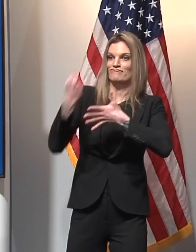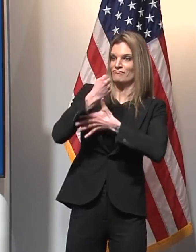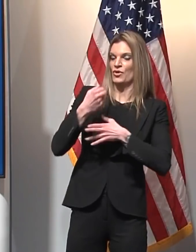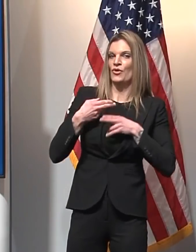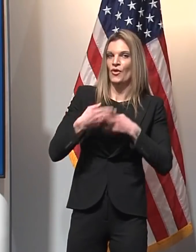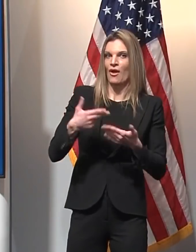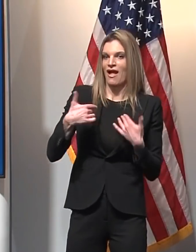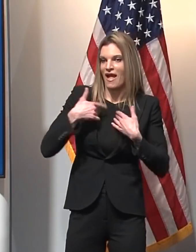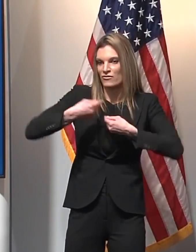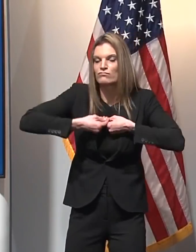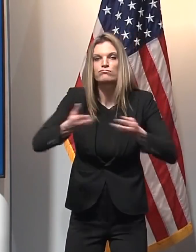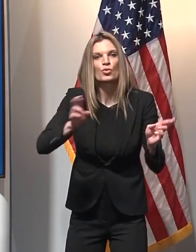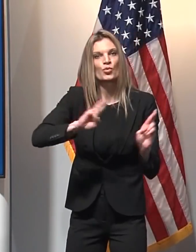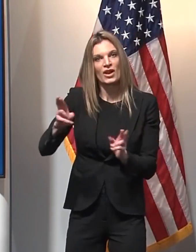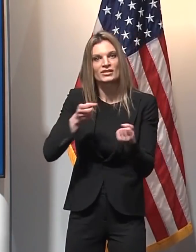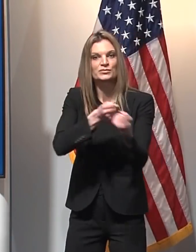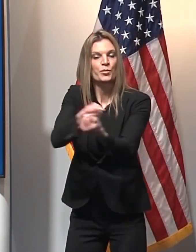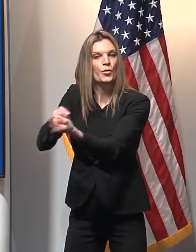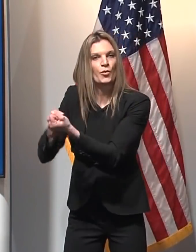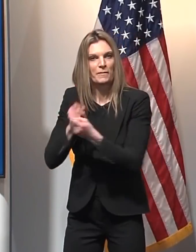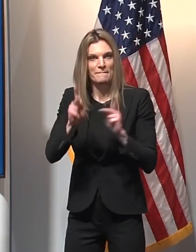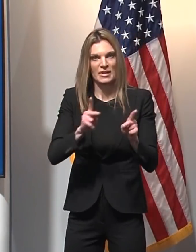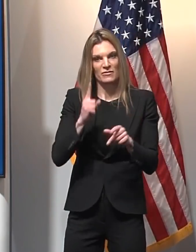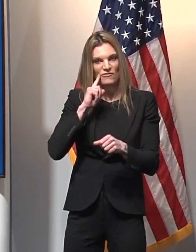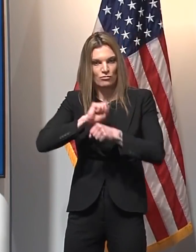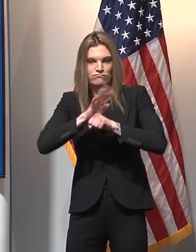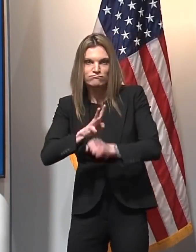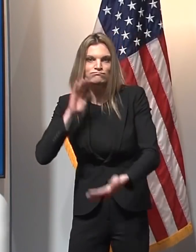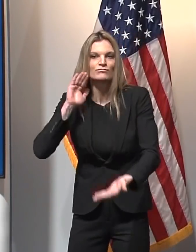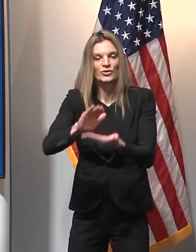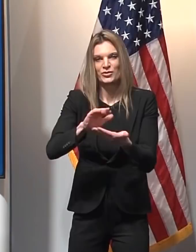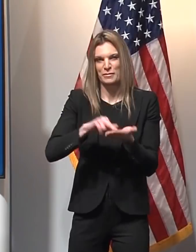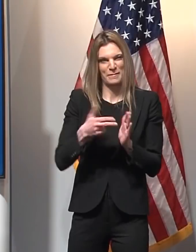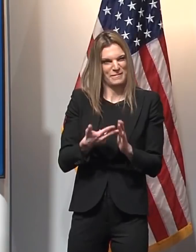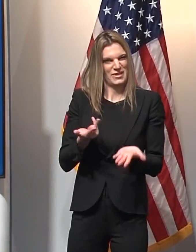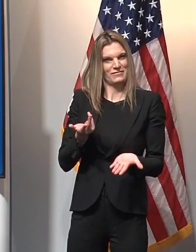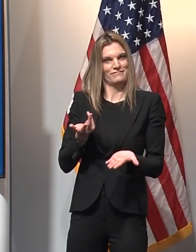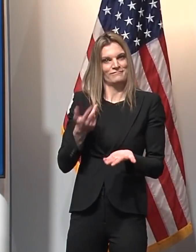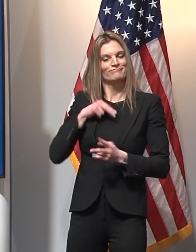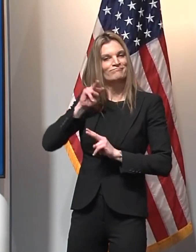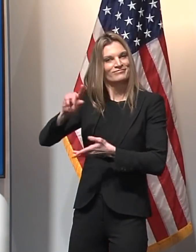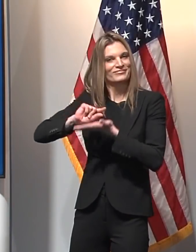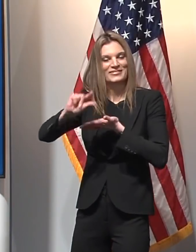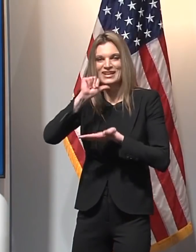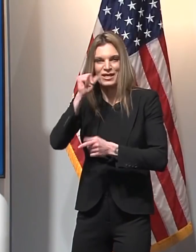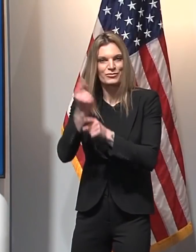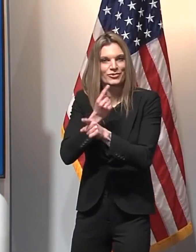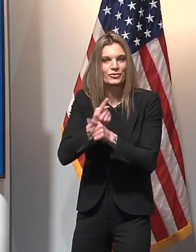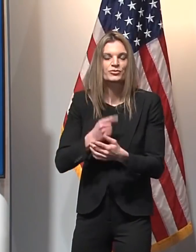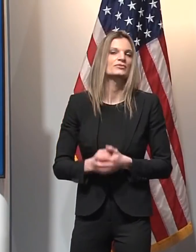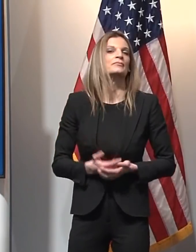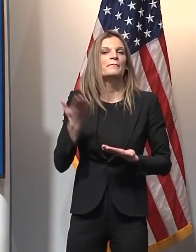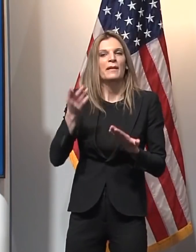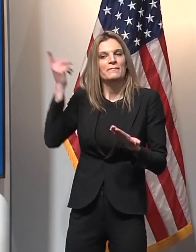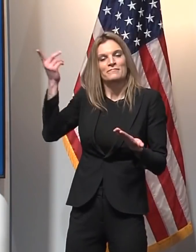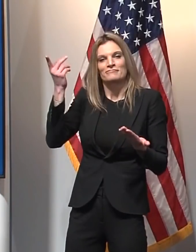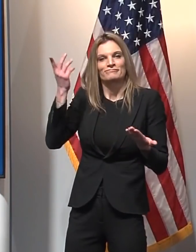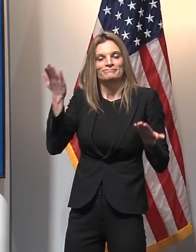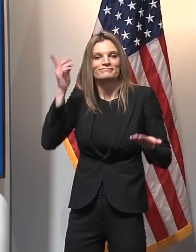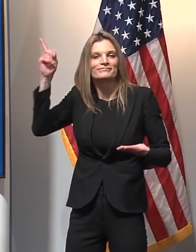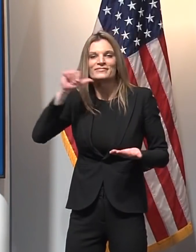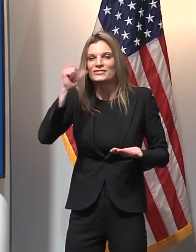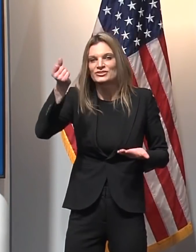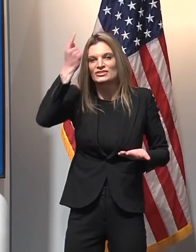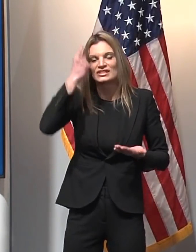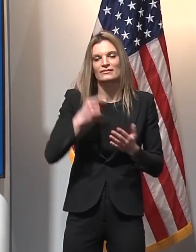chain as we are addressing COVID needs. And I'm not sure that maybe that aspect is really appreciated.